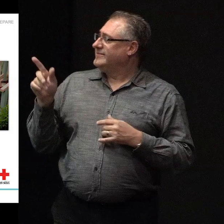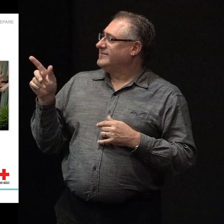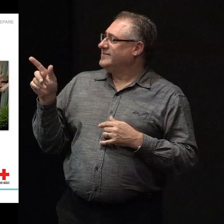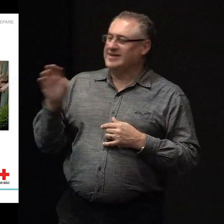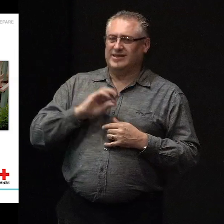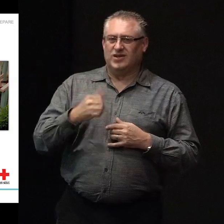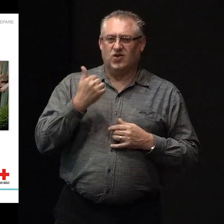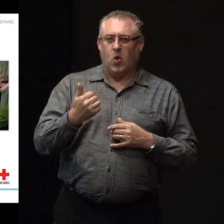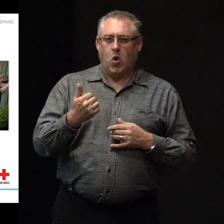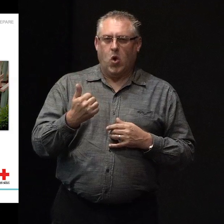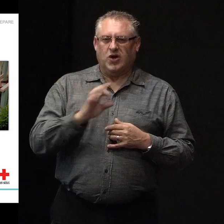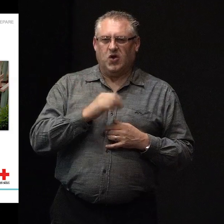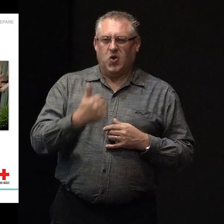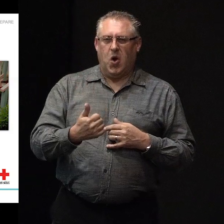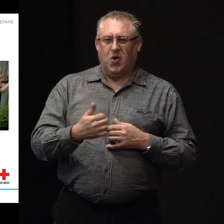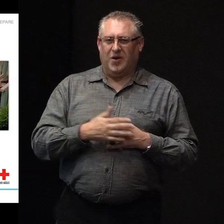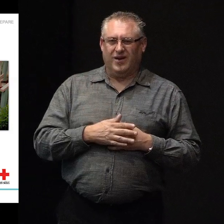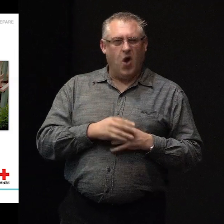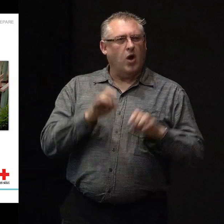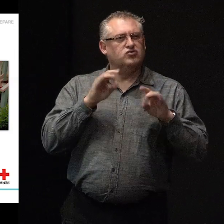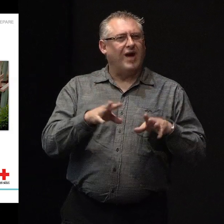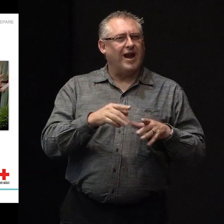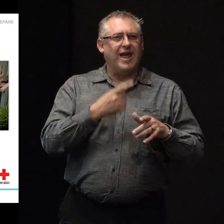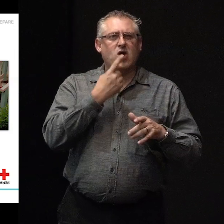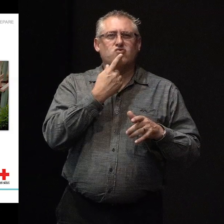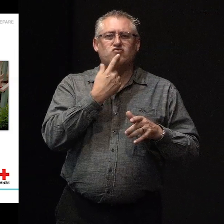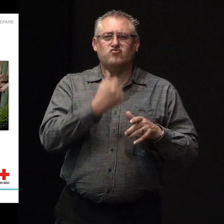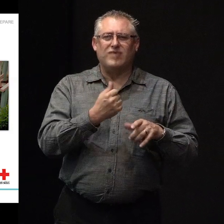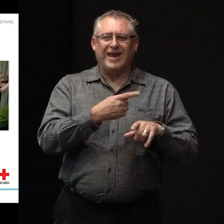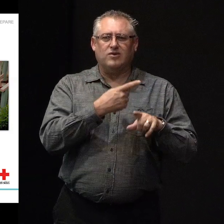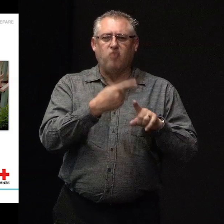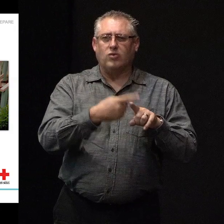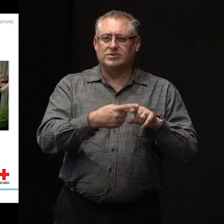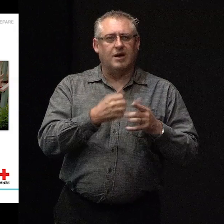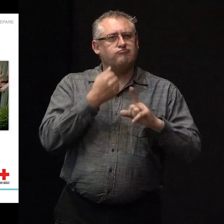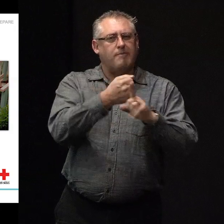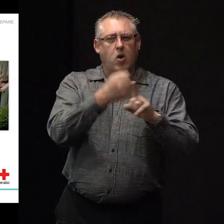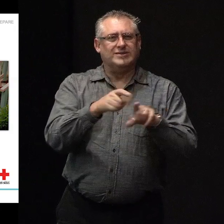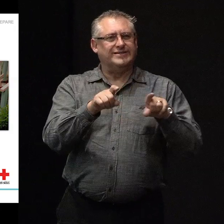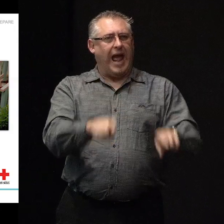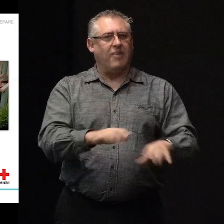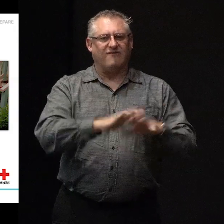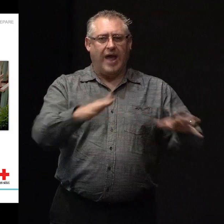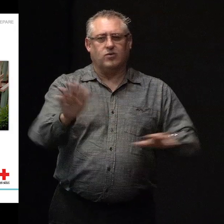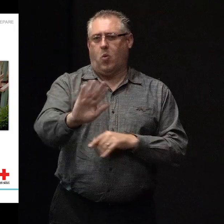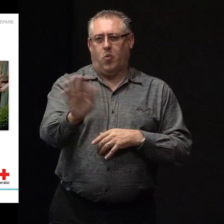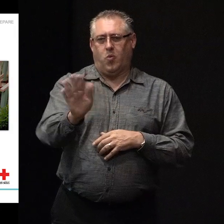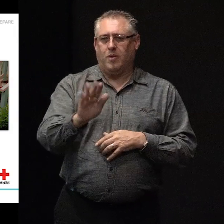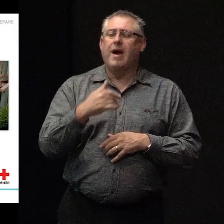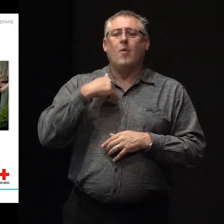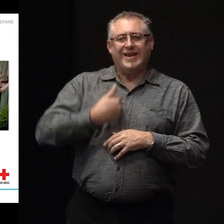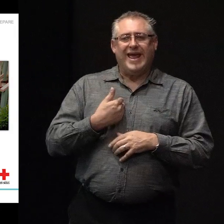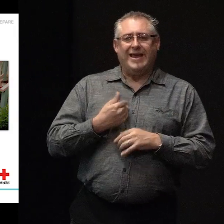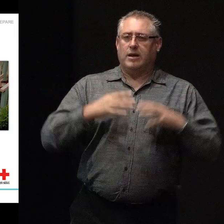you to think that that's what the Australian Red Cross is promoting. What they are promoting is that we need to take time out